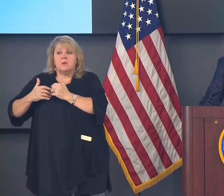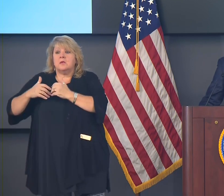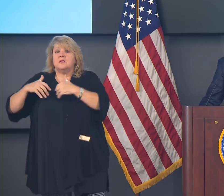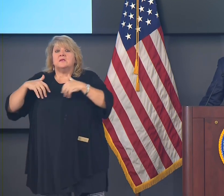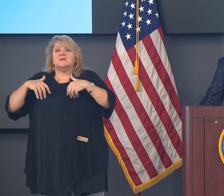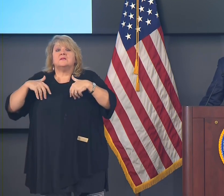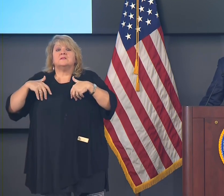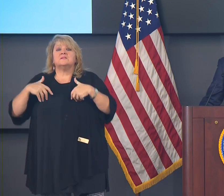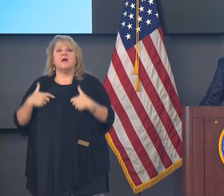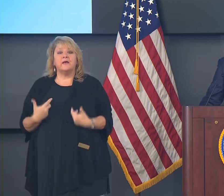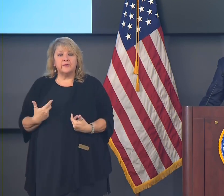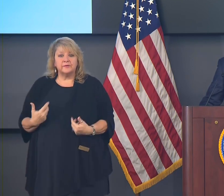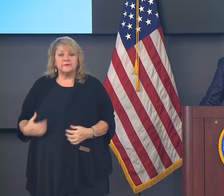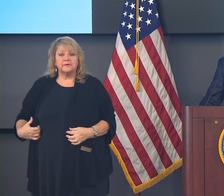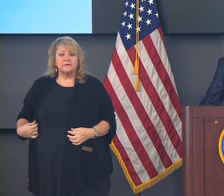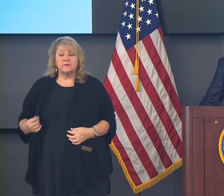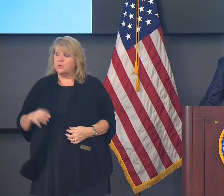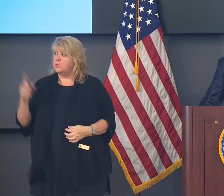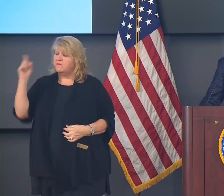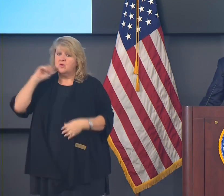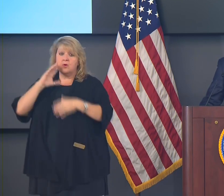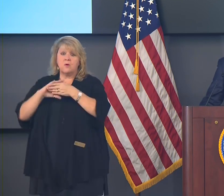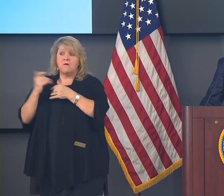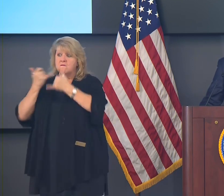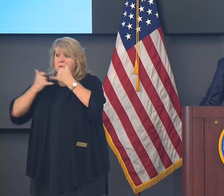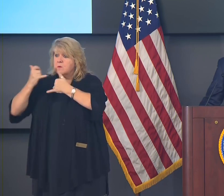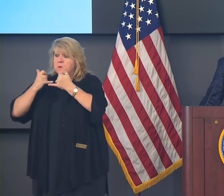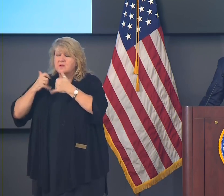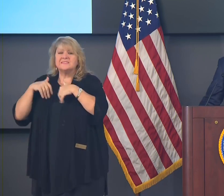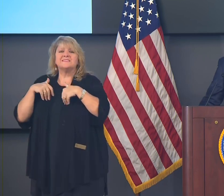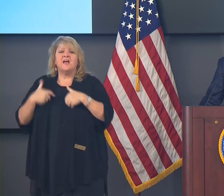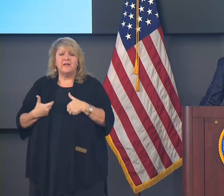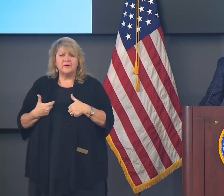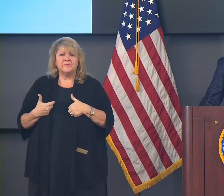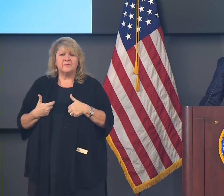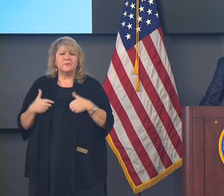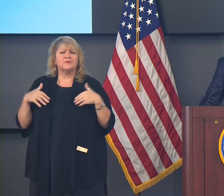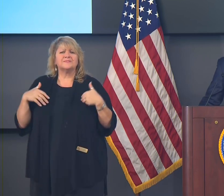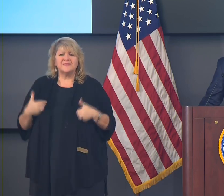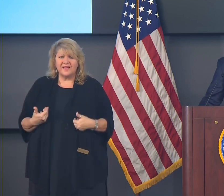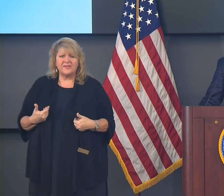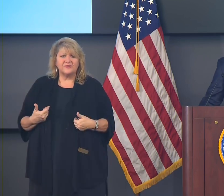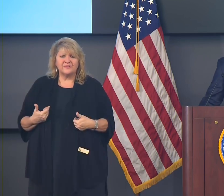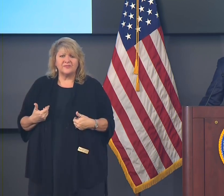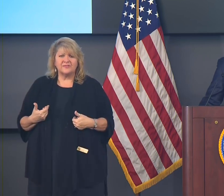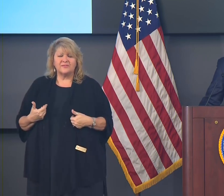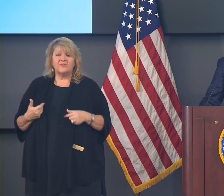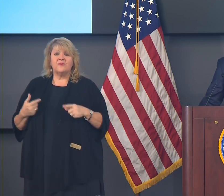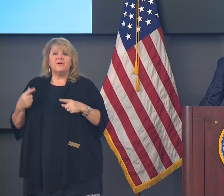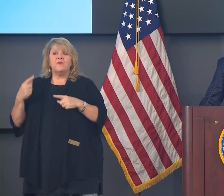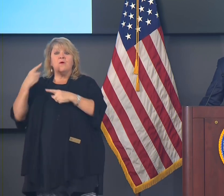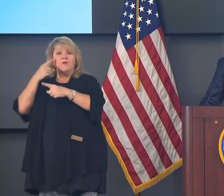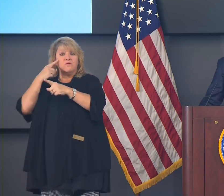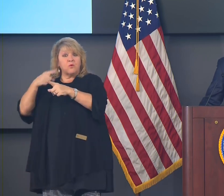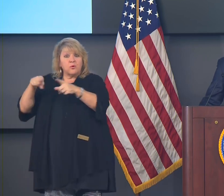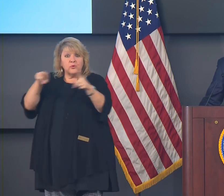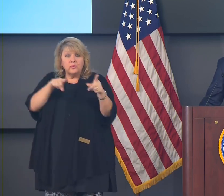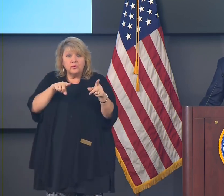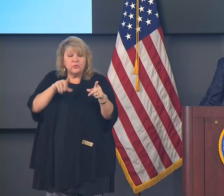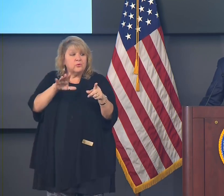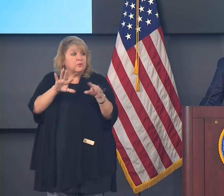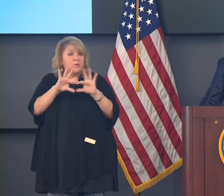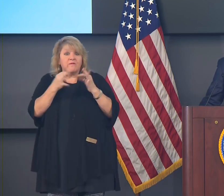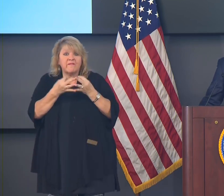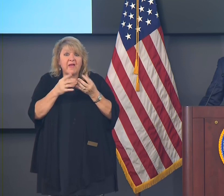So let's do this together for those you love and for our heroic medical professionals out there, too.